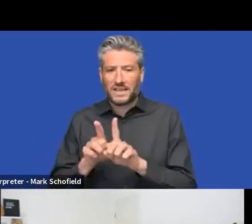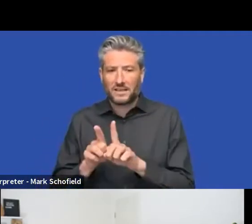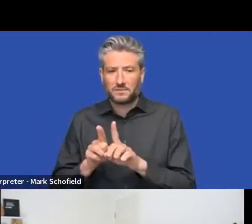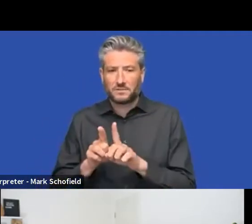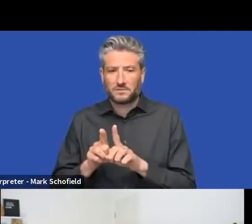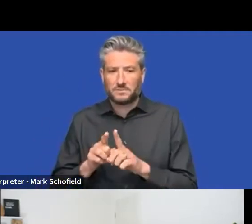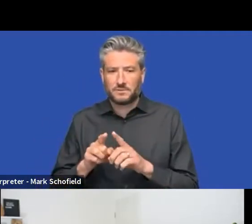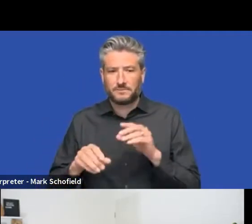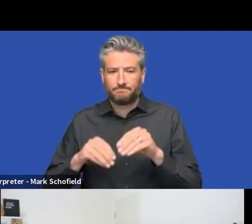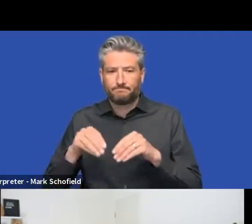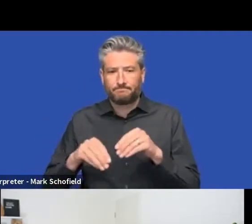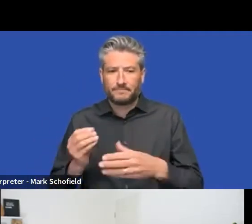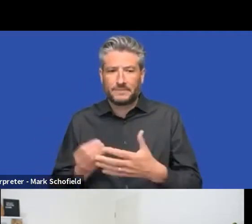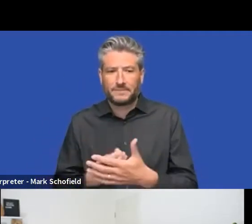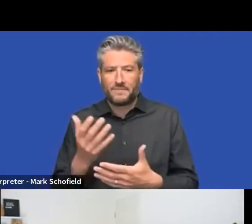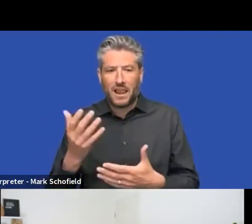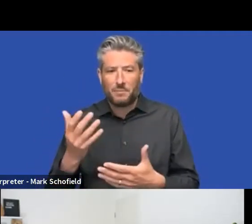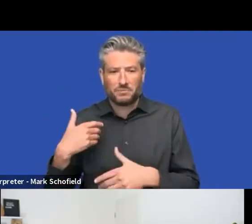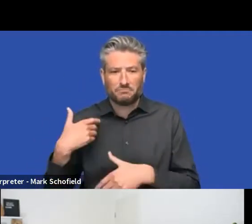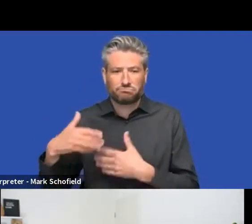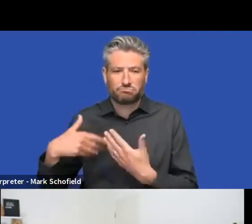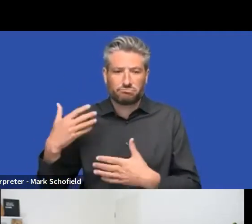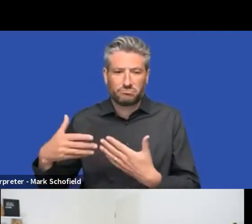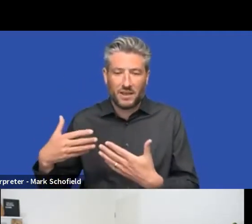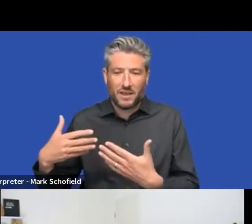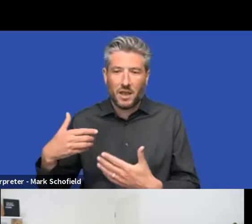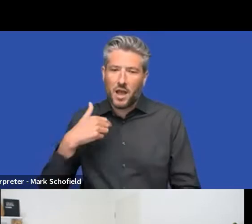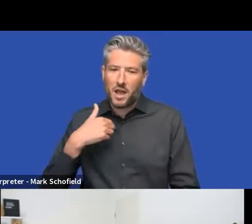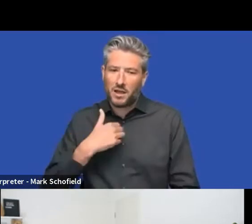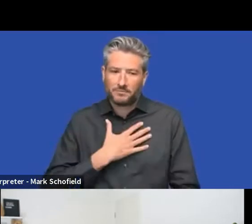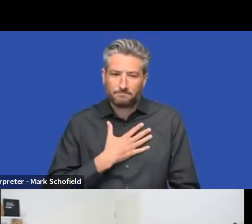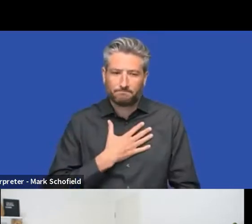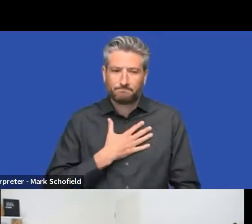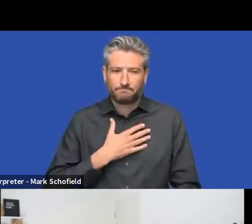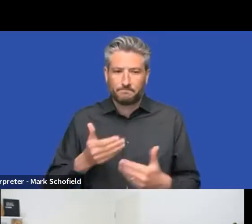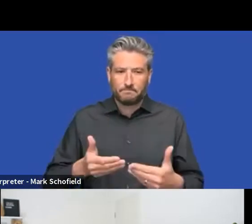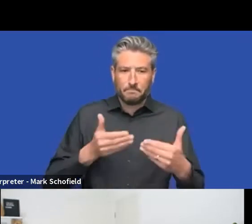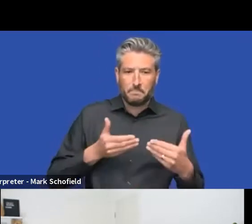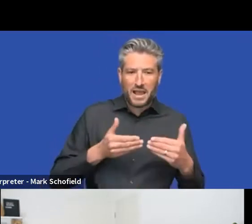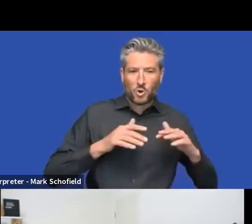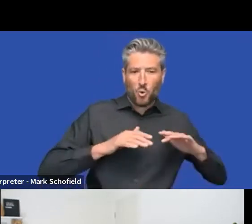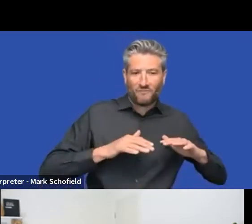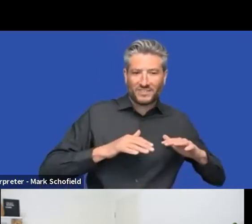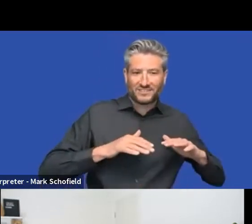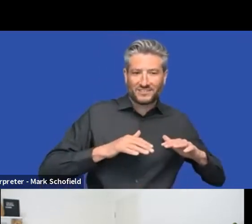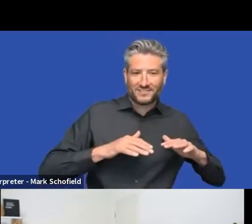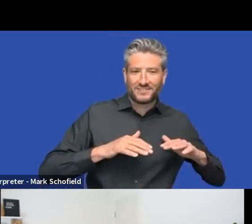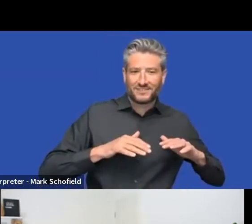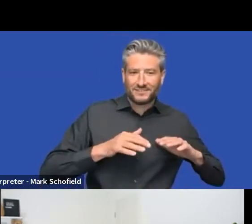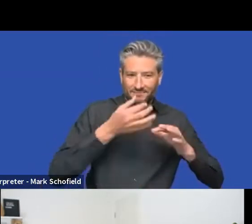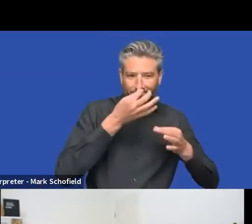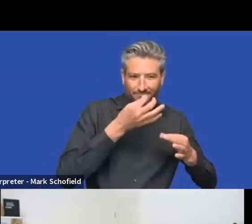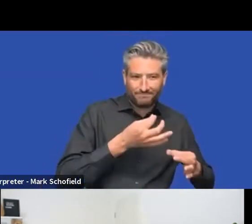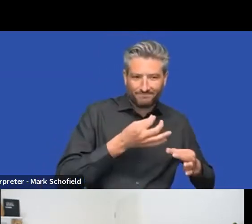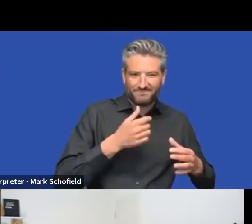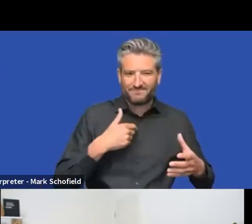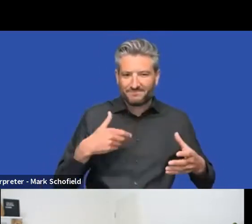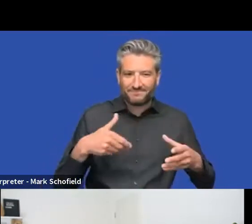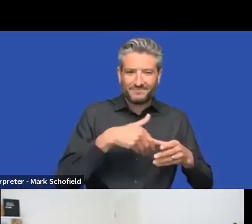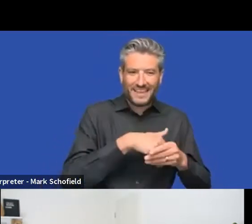call as well, and why I'm really passionate about back office. Back office is what brought me to Umbraco in the first place. So yeah, I